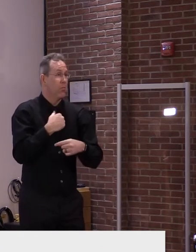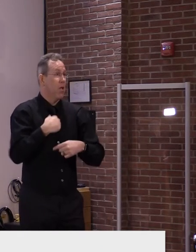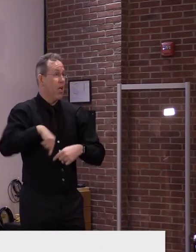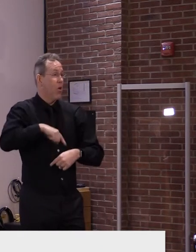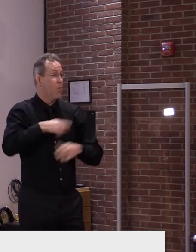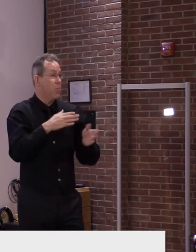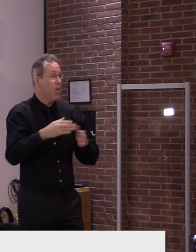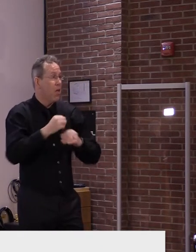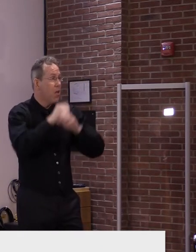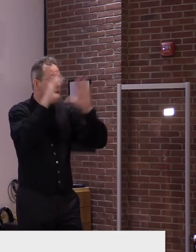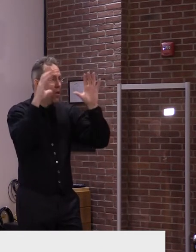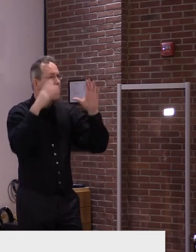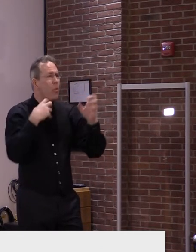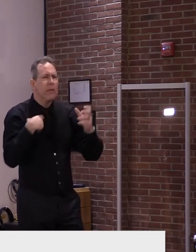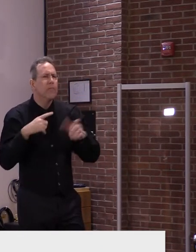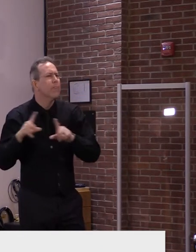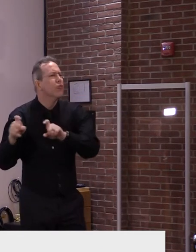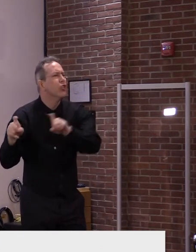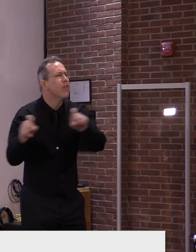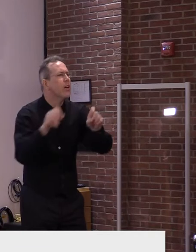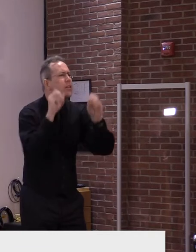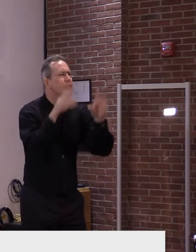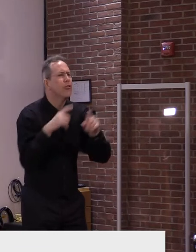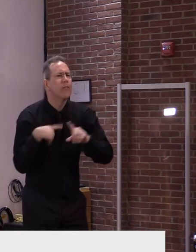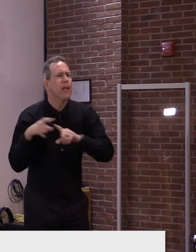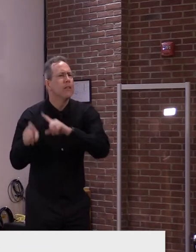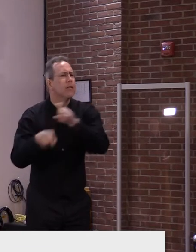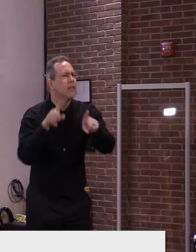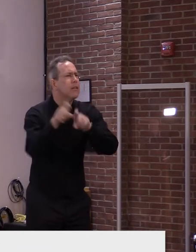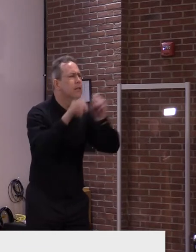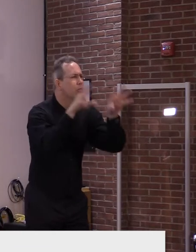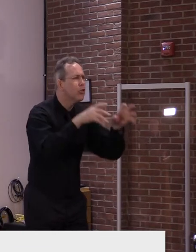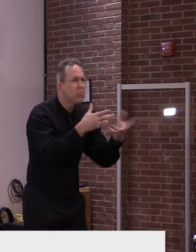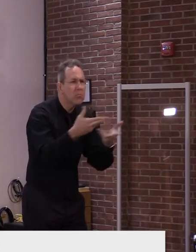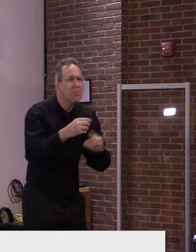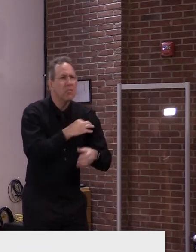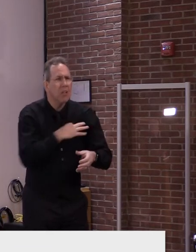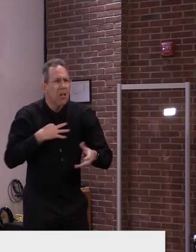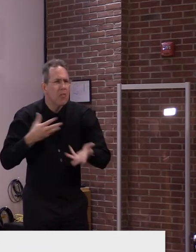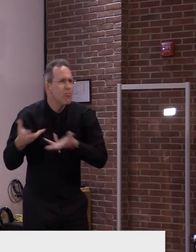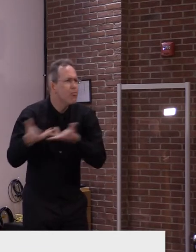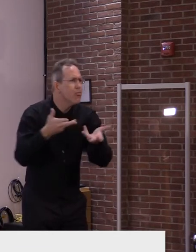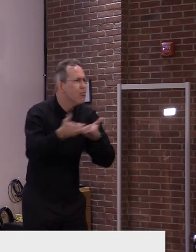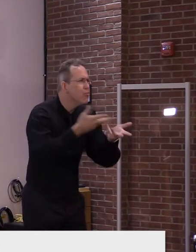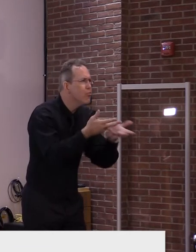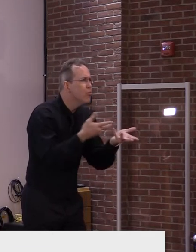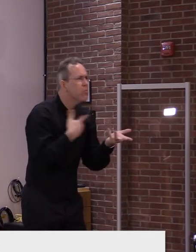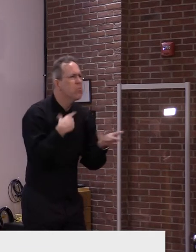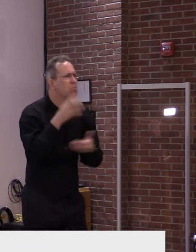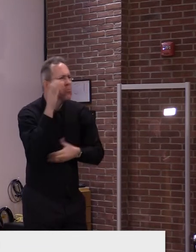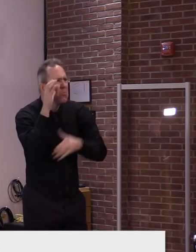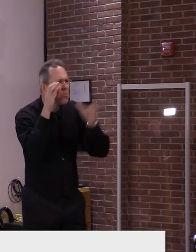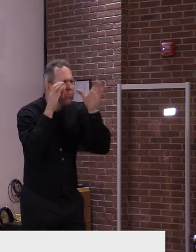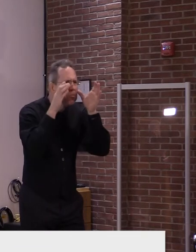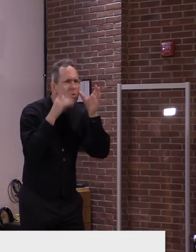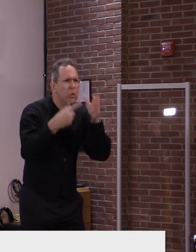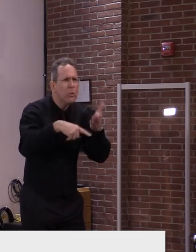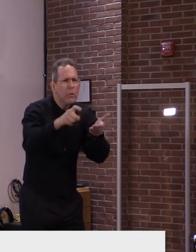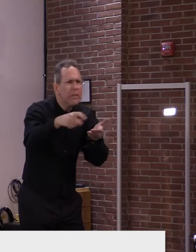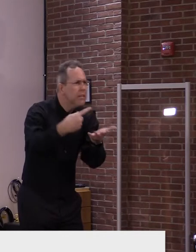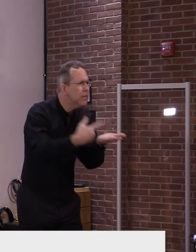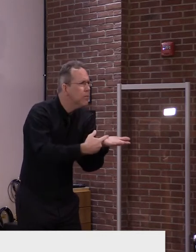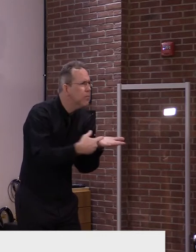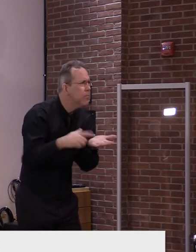and childcare to make sure that we have an accurate number of what our needs are going to be for vaccines